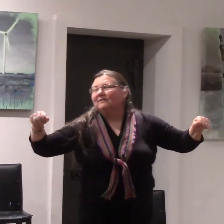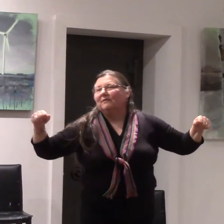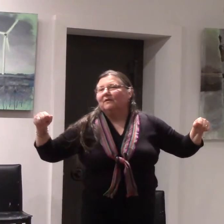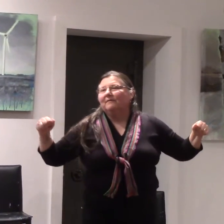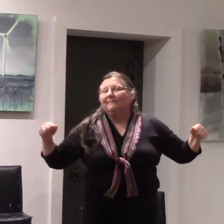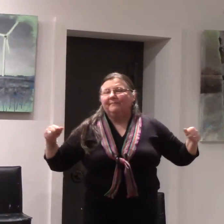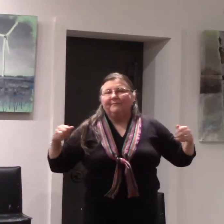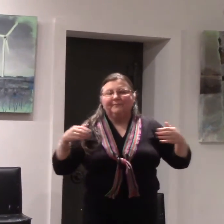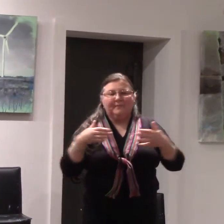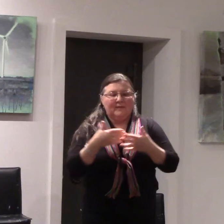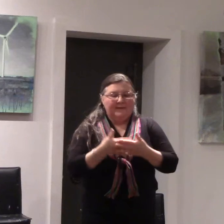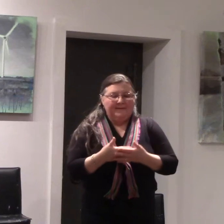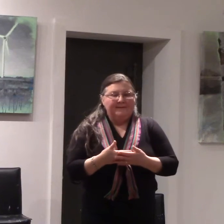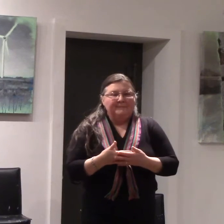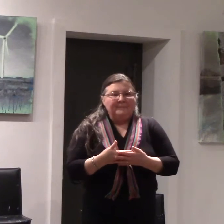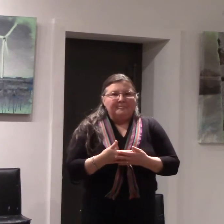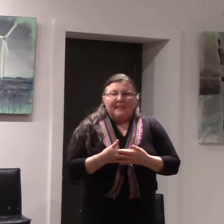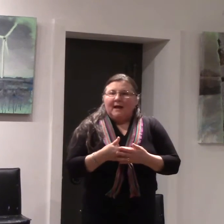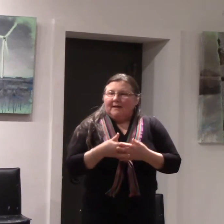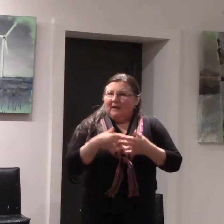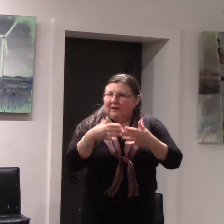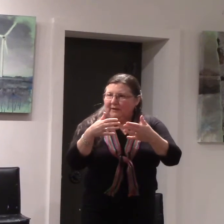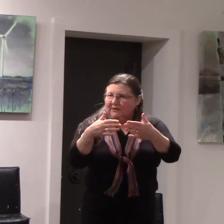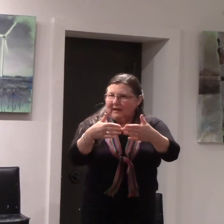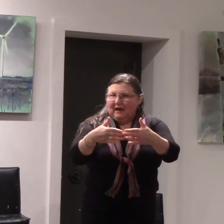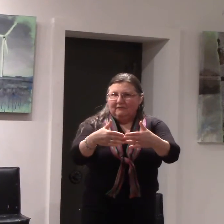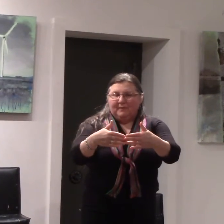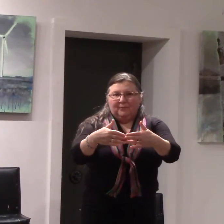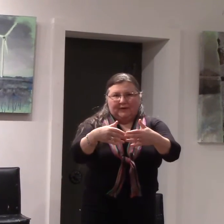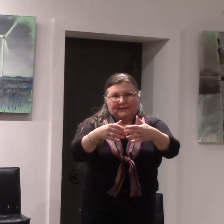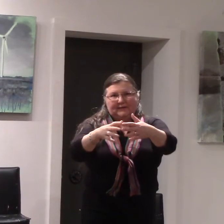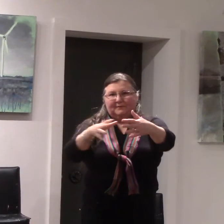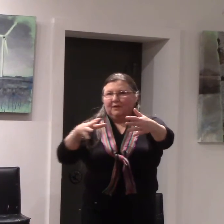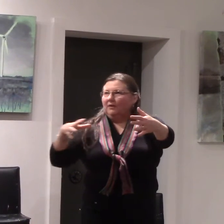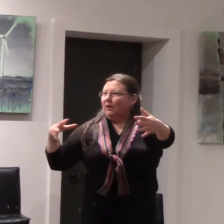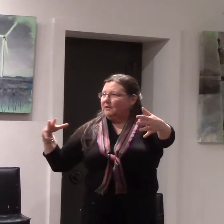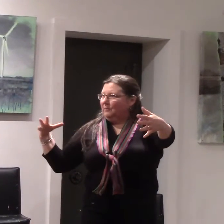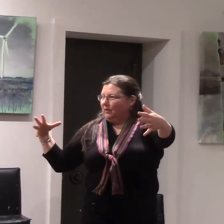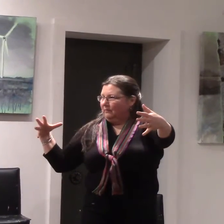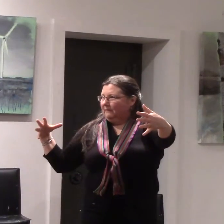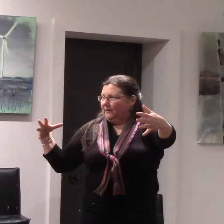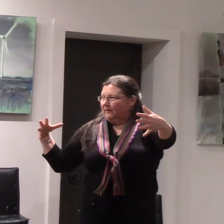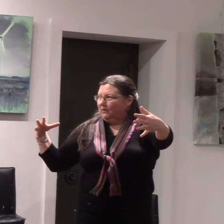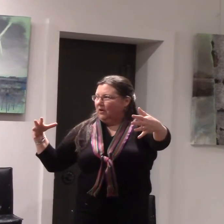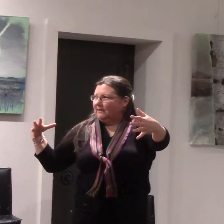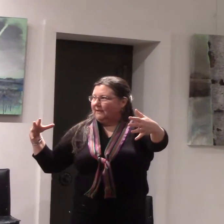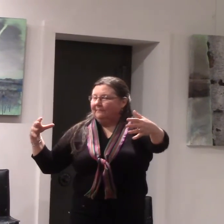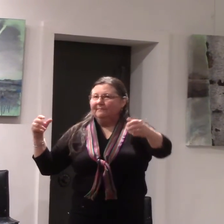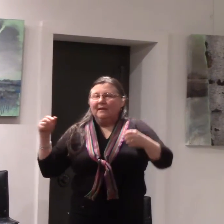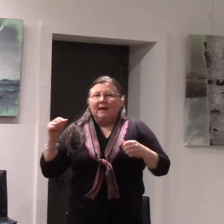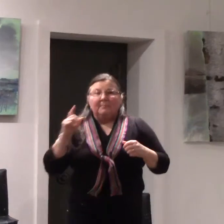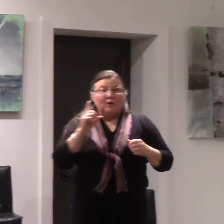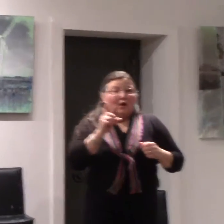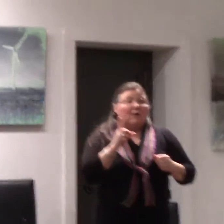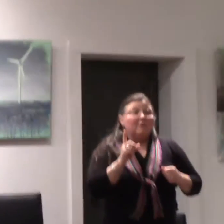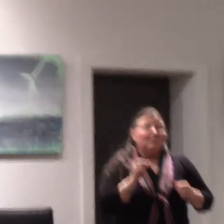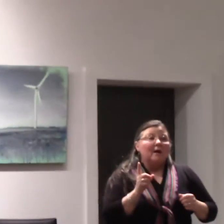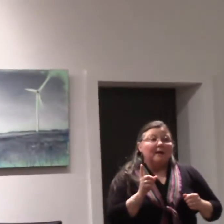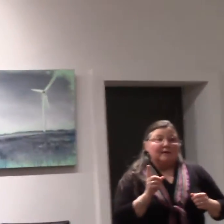now they reach the halfway point and it's a very large part of the river that they're crossing but all the while